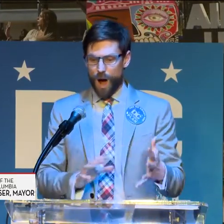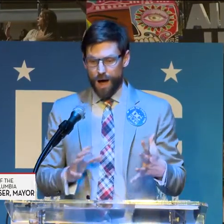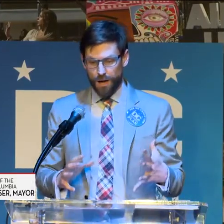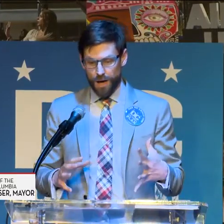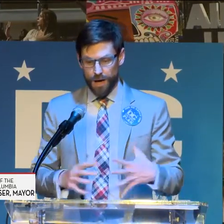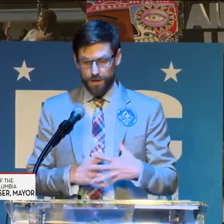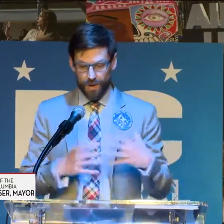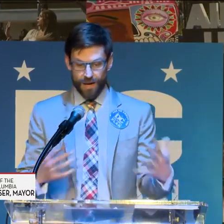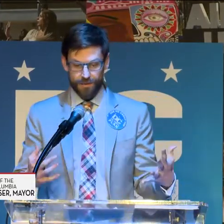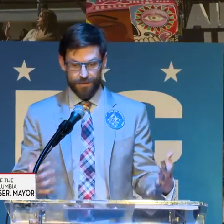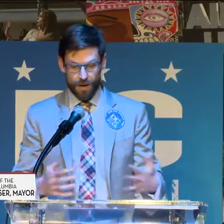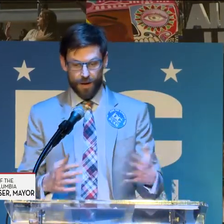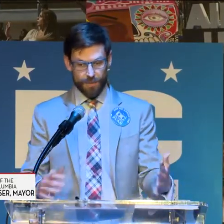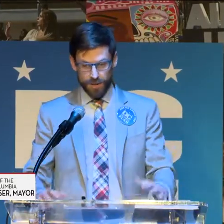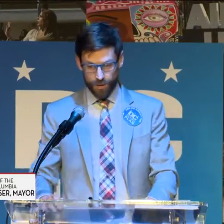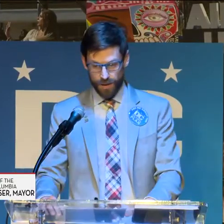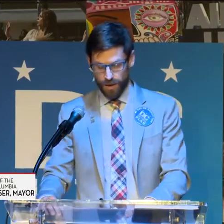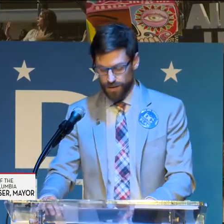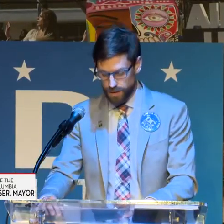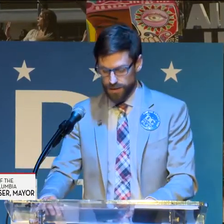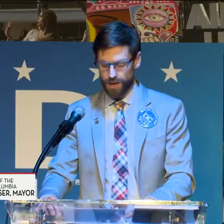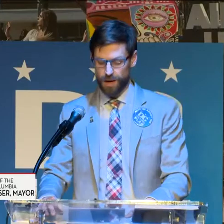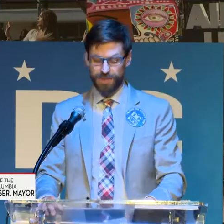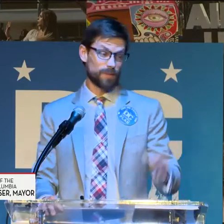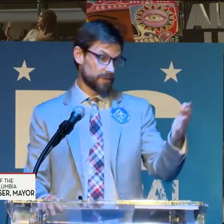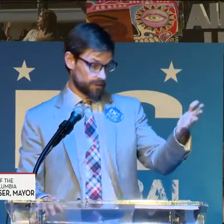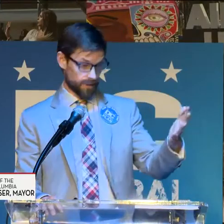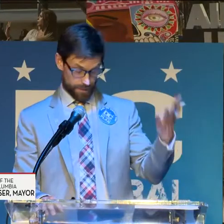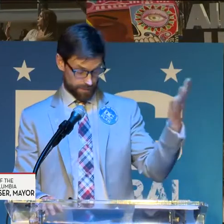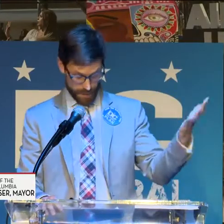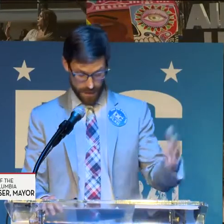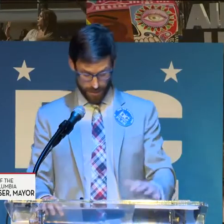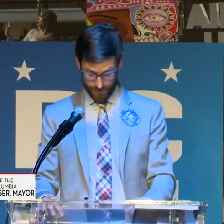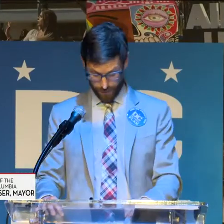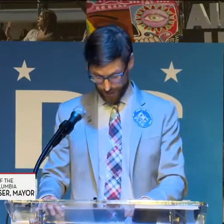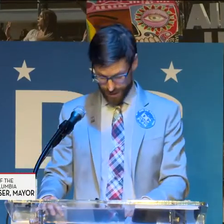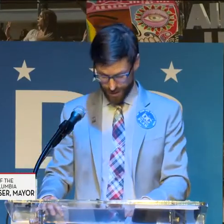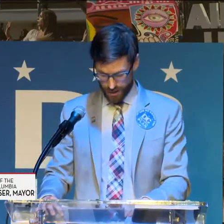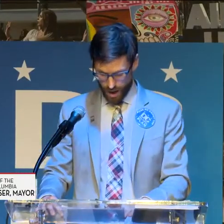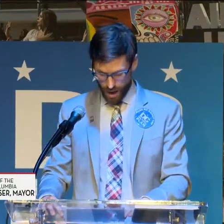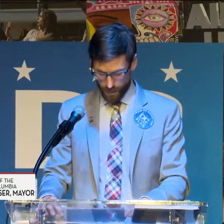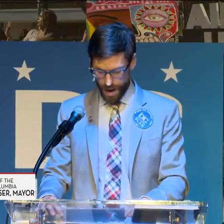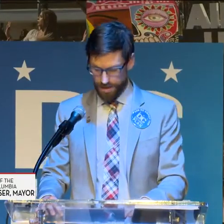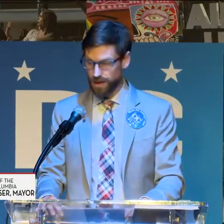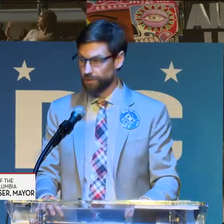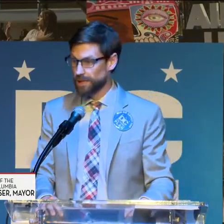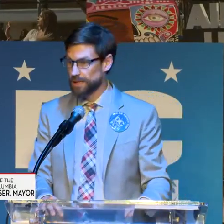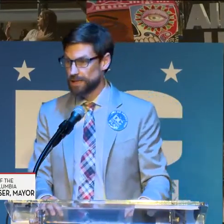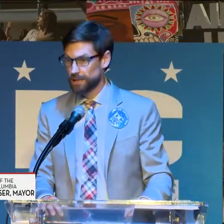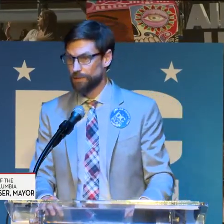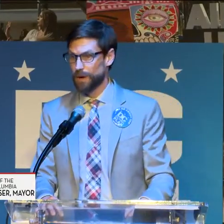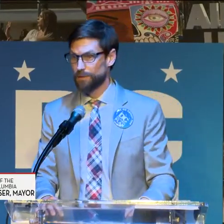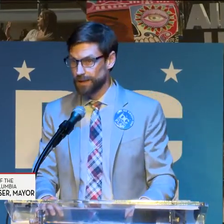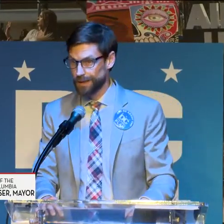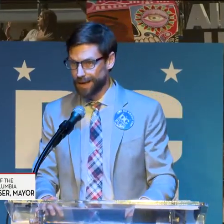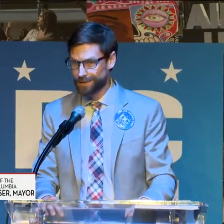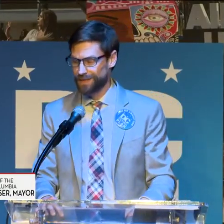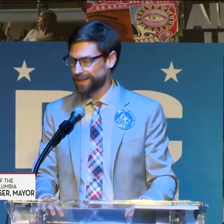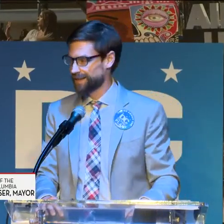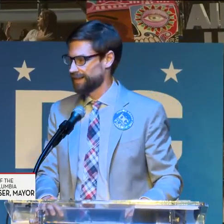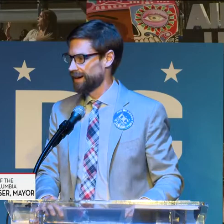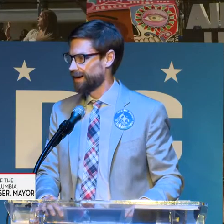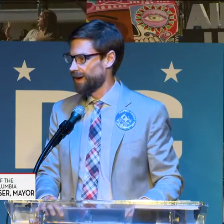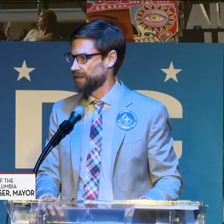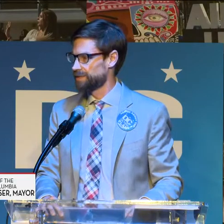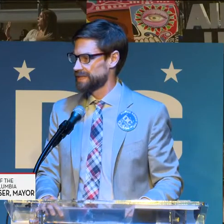And while we have all been toiling on this, some of us for a few years, I think it really is, I really